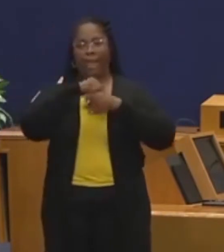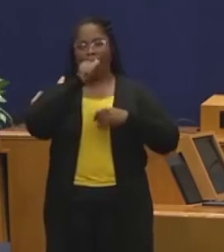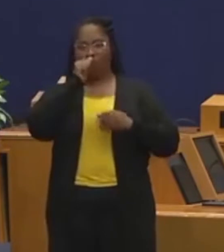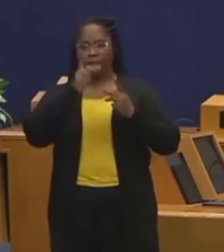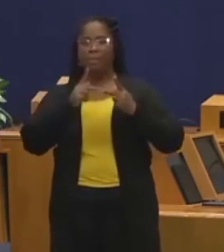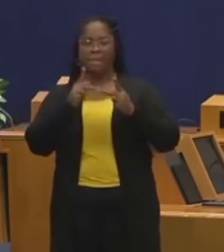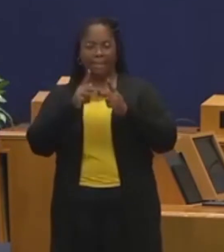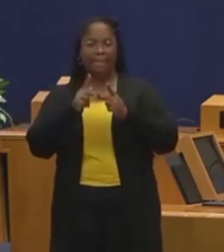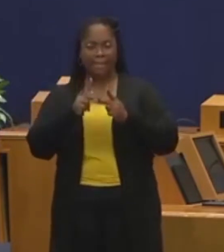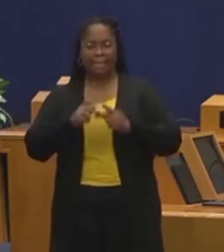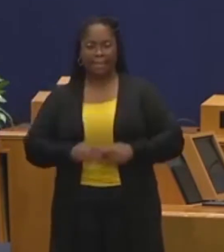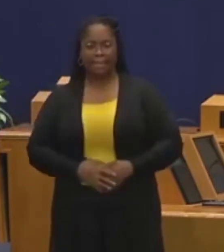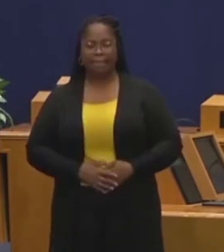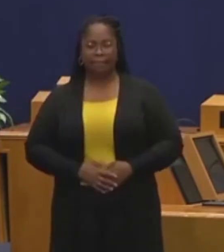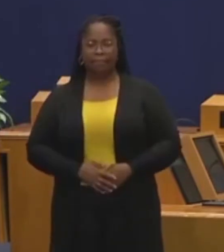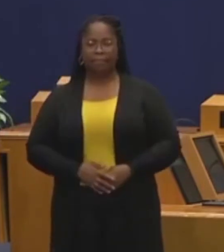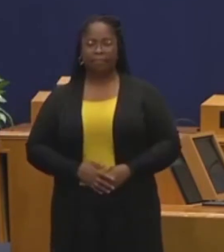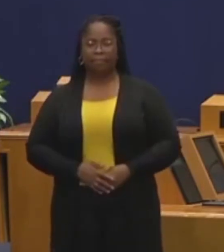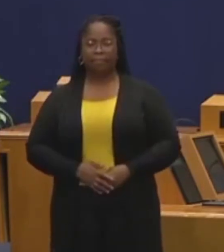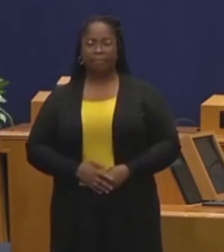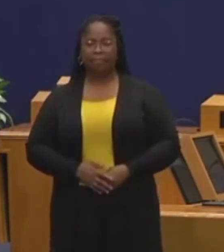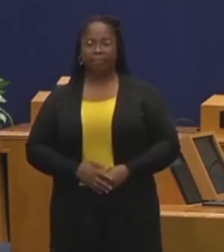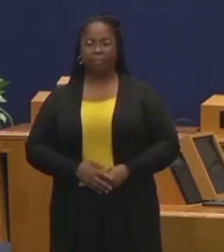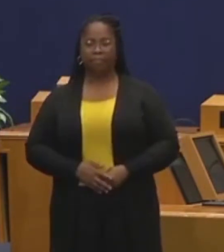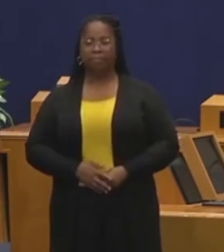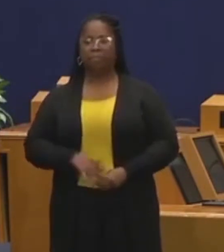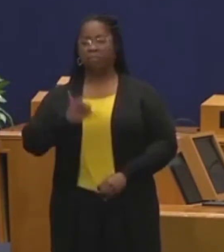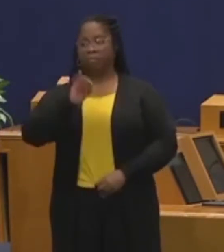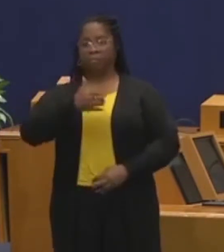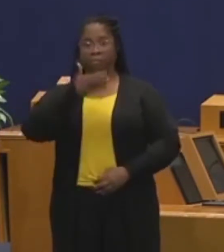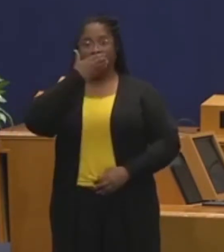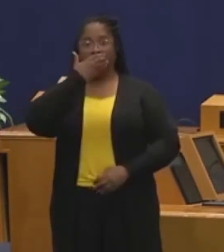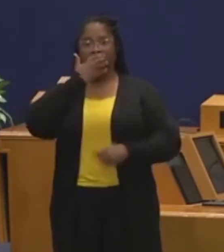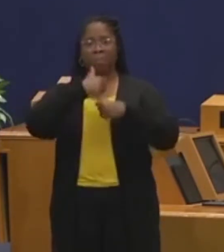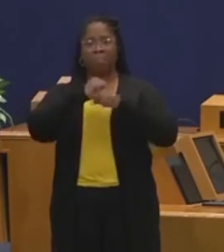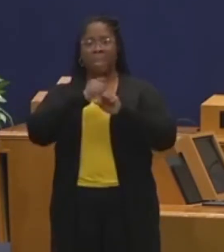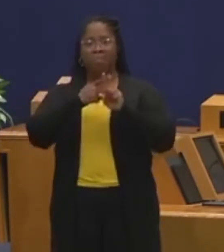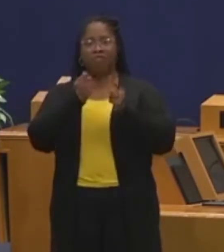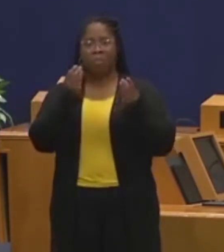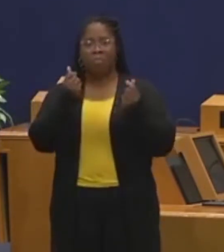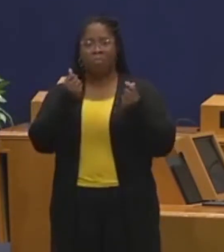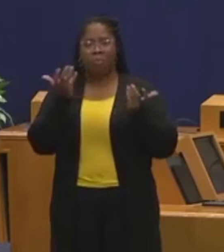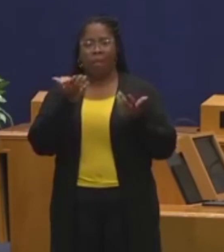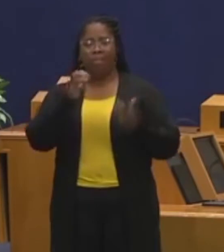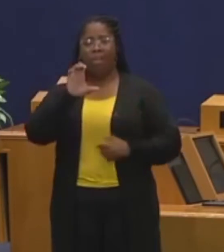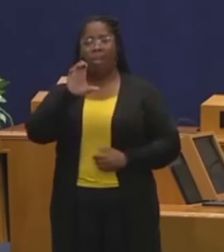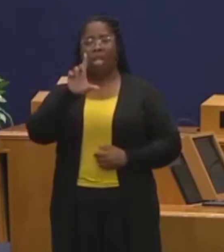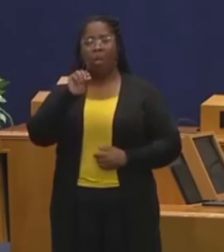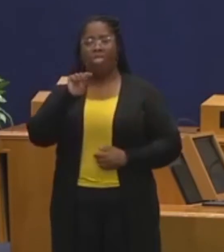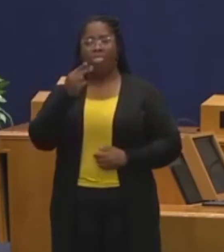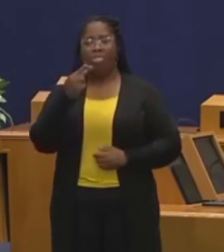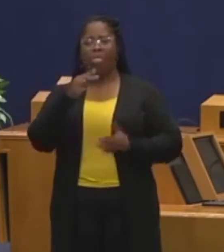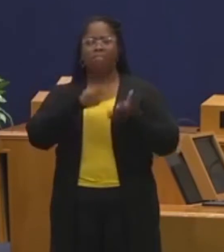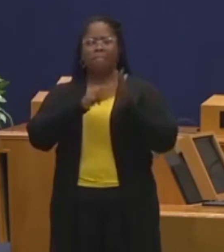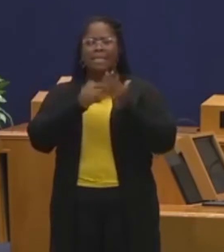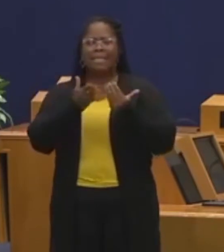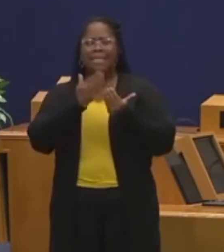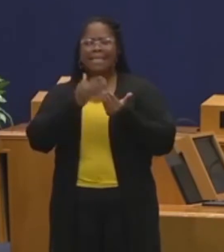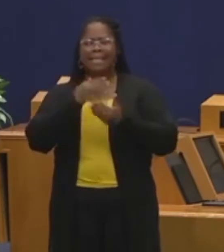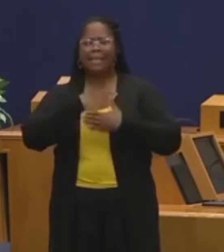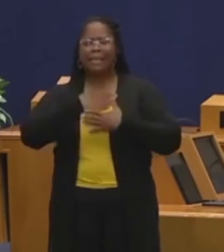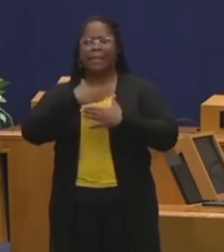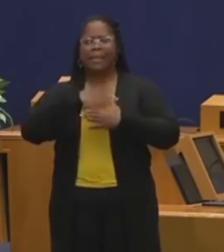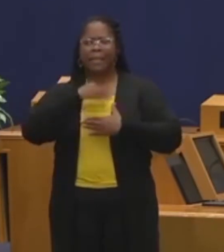It's important that the face covering be made out of cloth so that it's easy to breathe through, and cotton